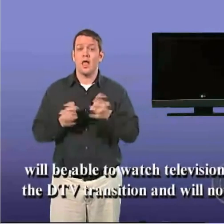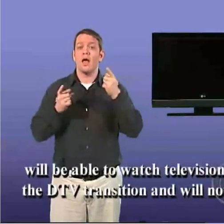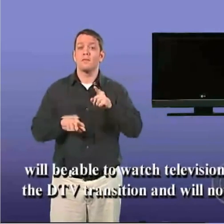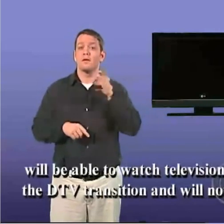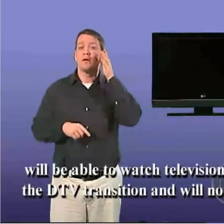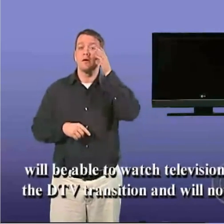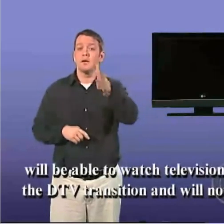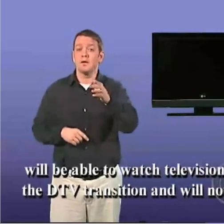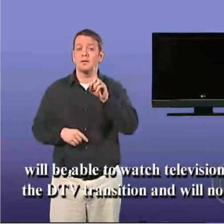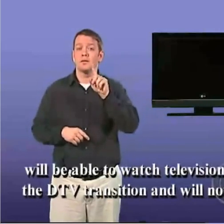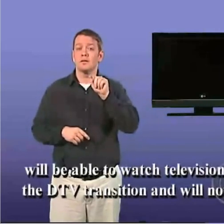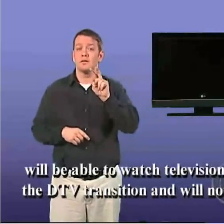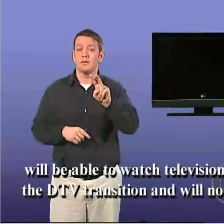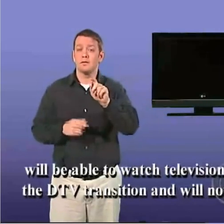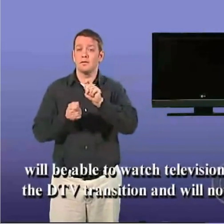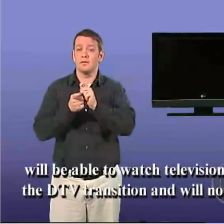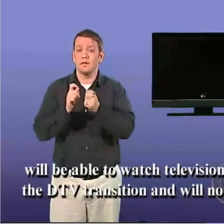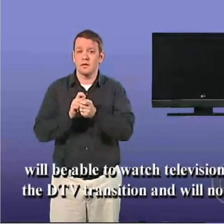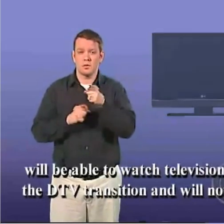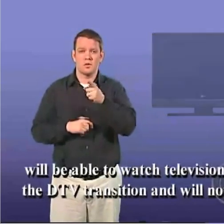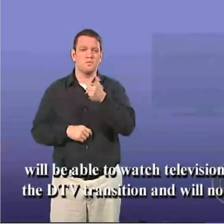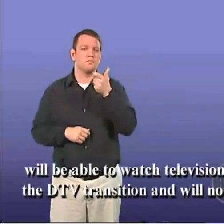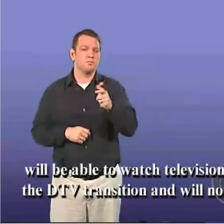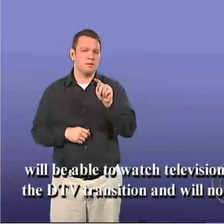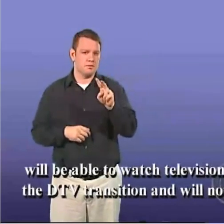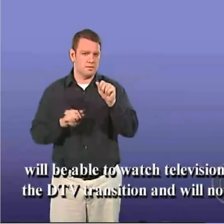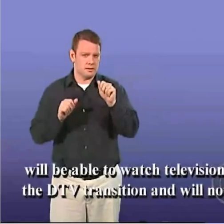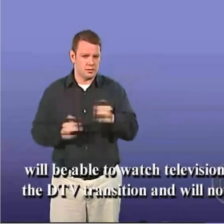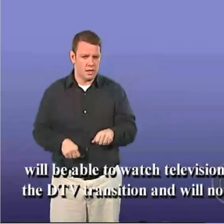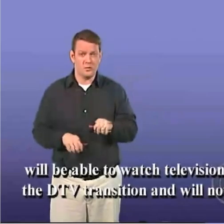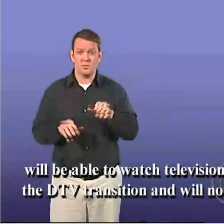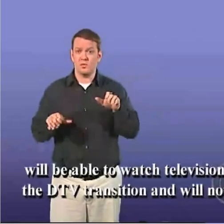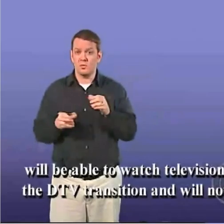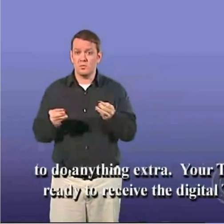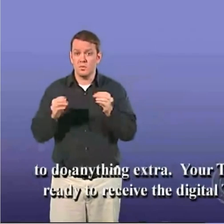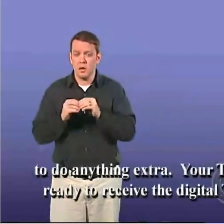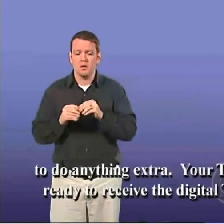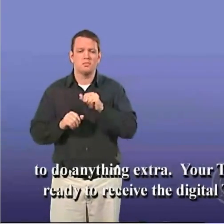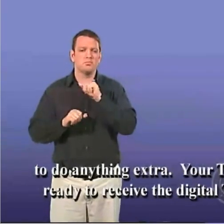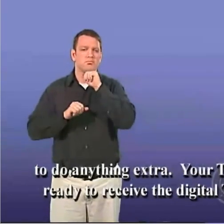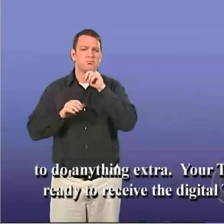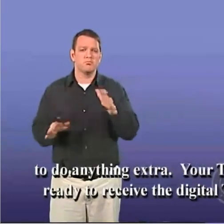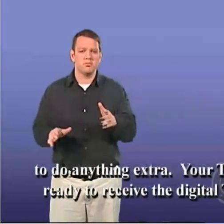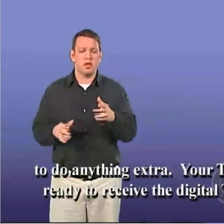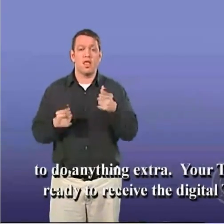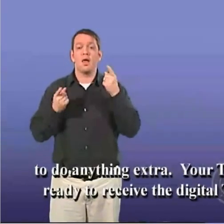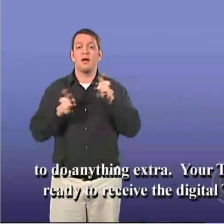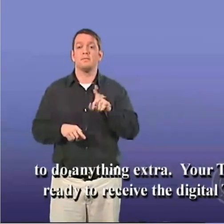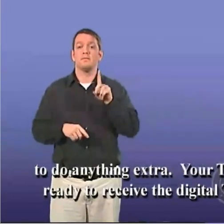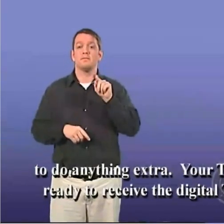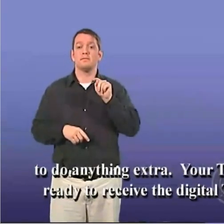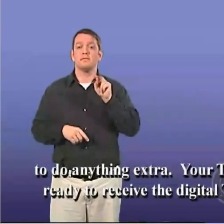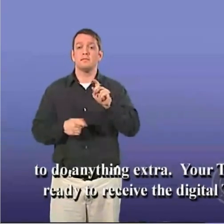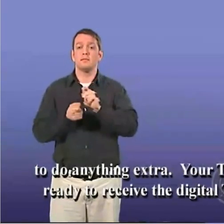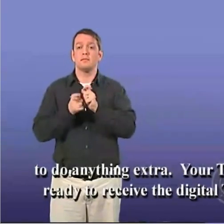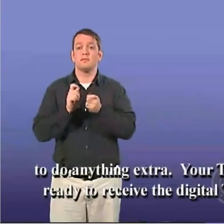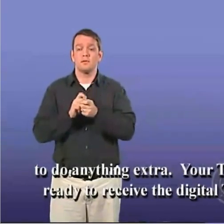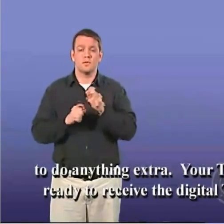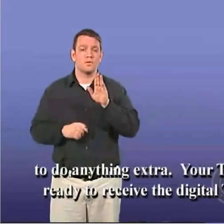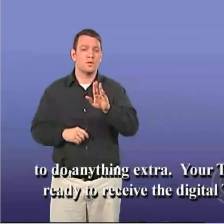watch television after the DTV transition and will not need to do anything extra. Your TV is ready to receive